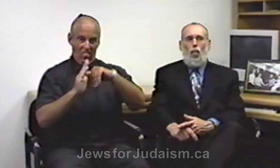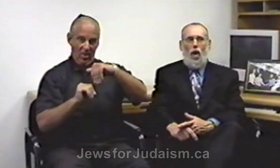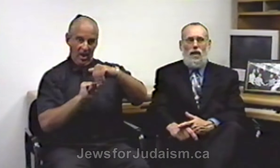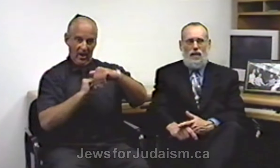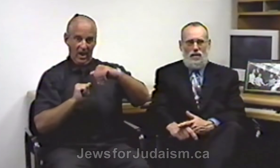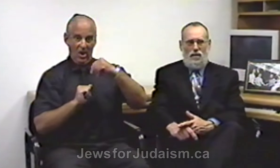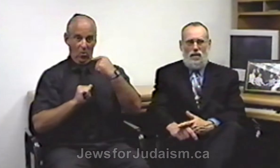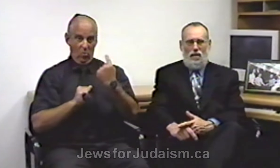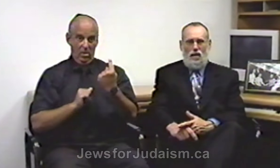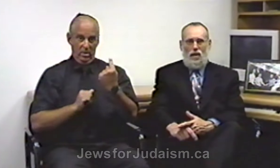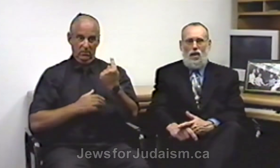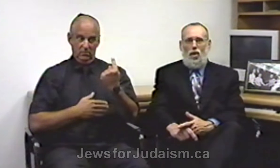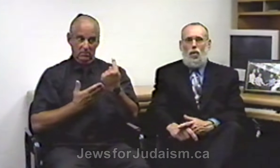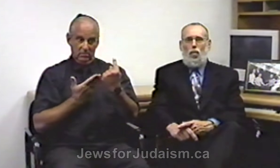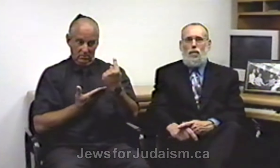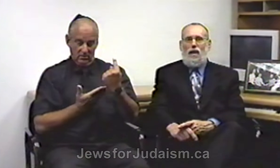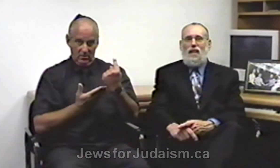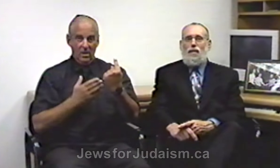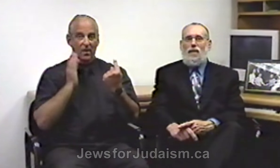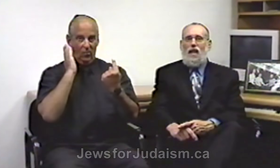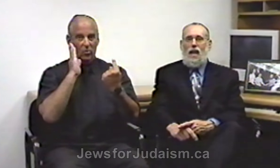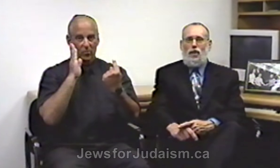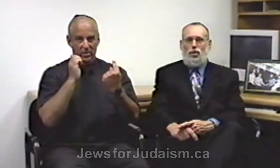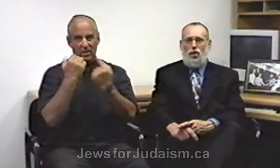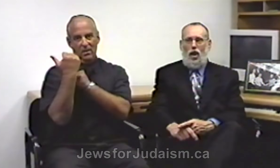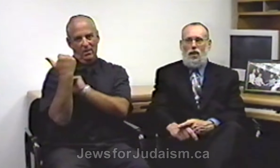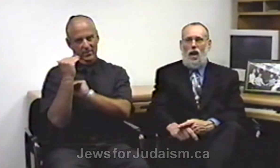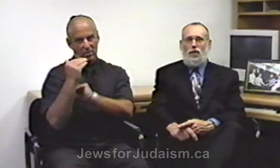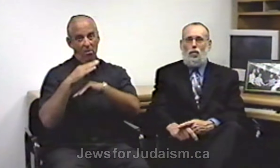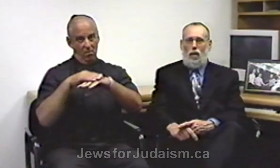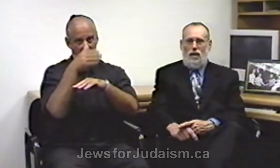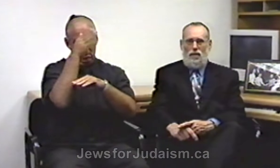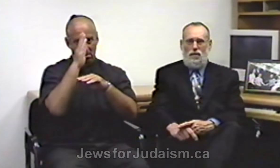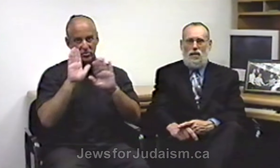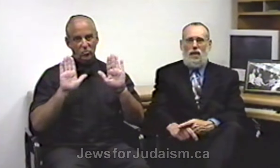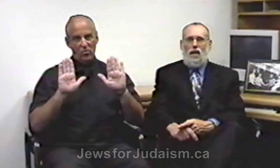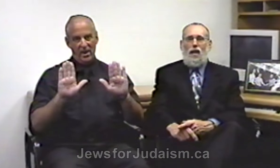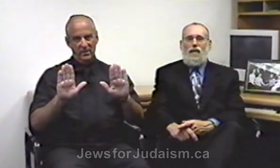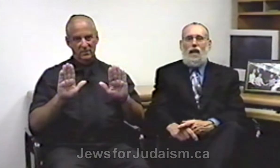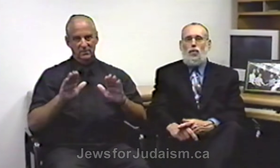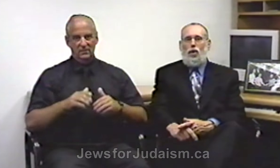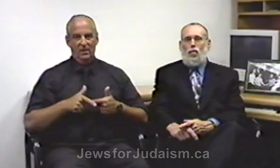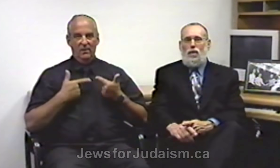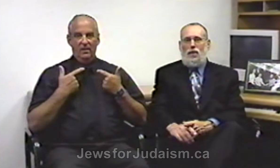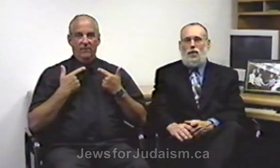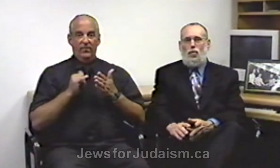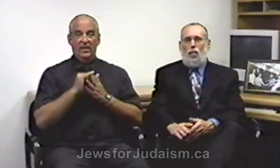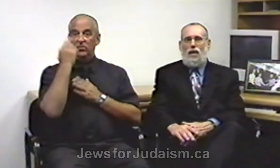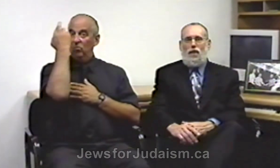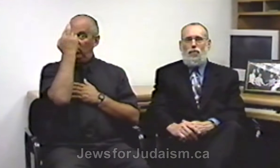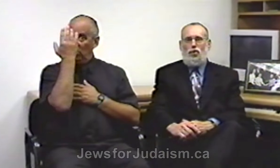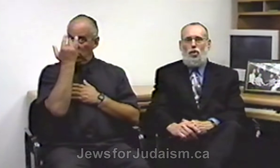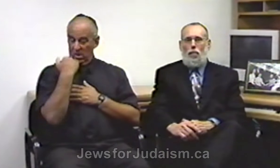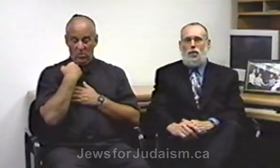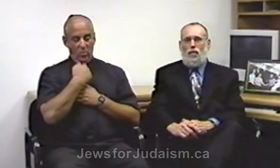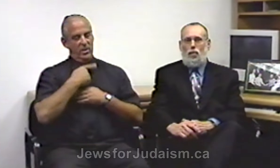oneness would be a limitation on God's greatness. That is one of the reasons why we differ so much from